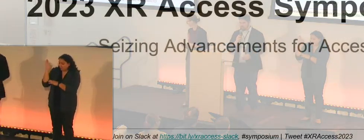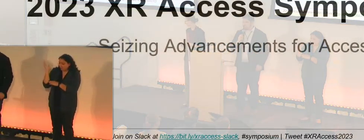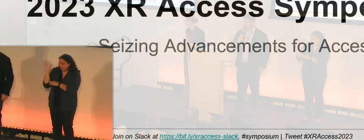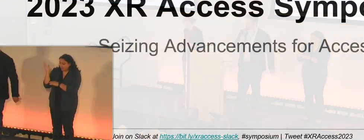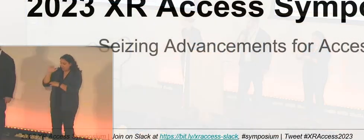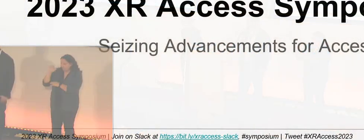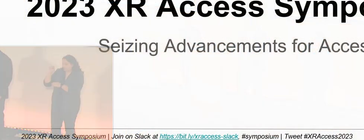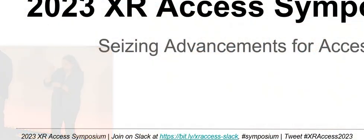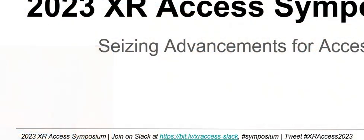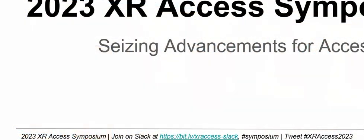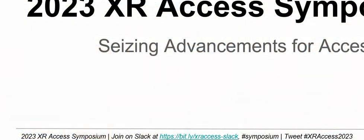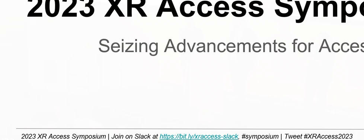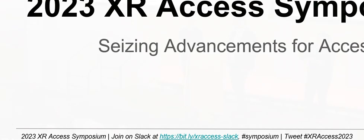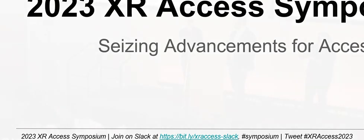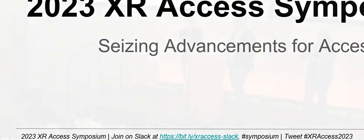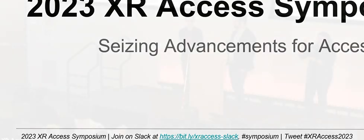Chrysanthi Young.